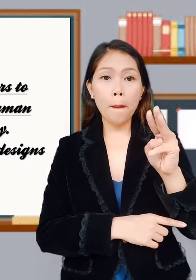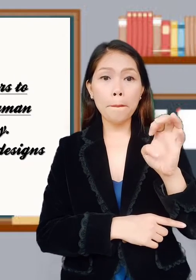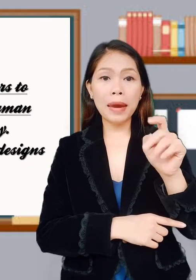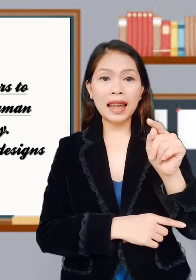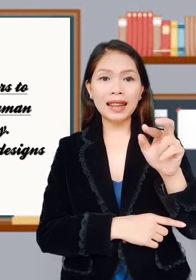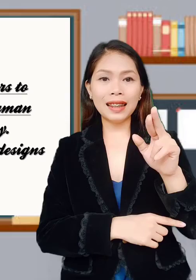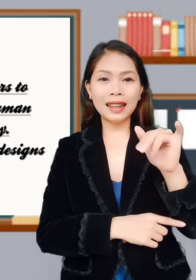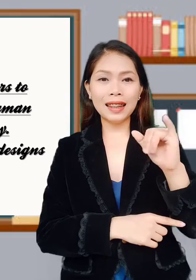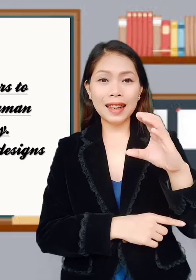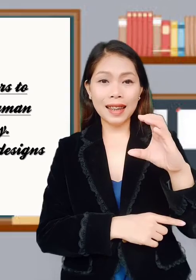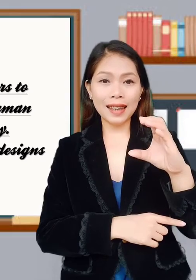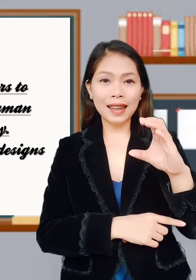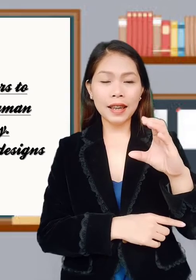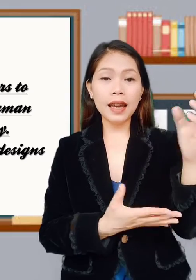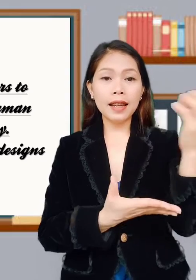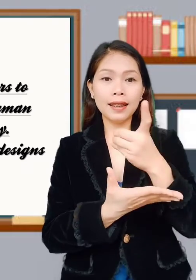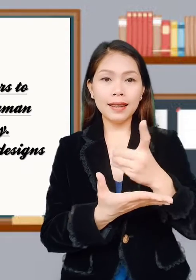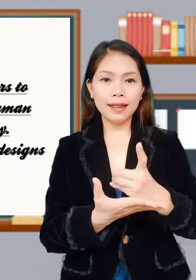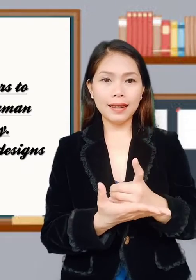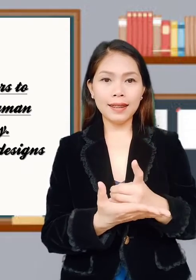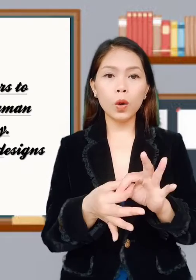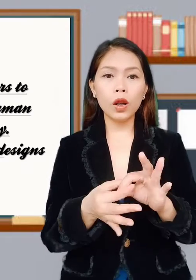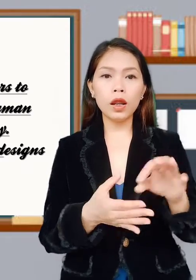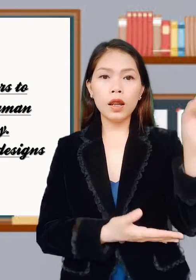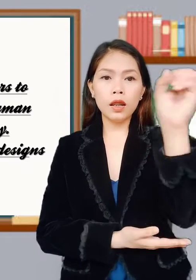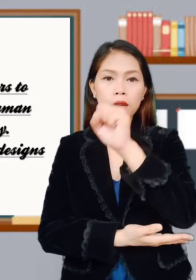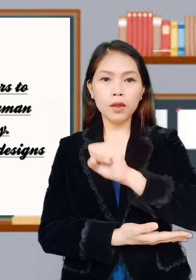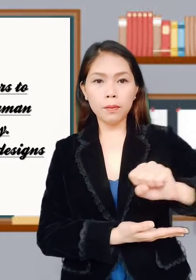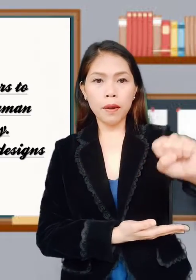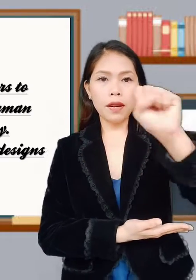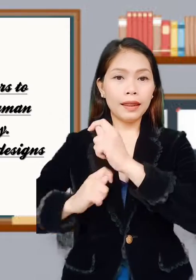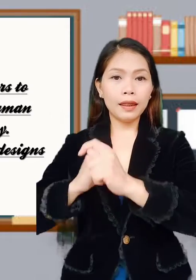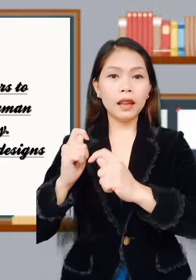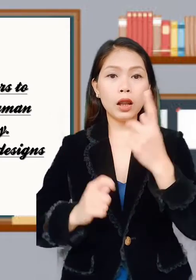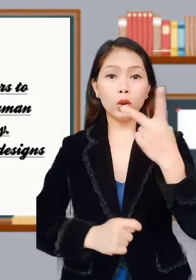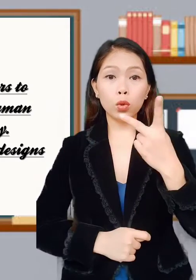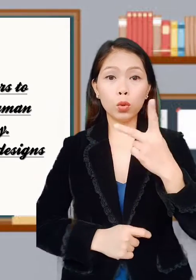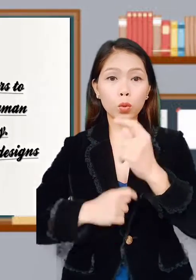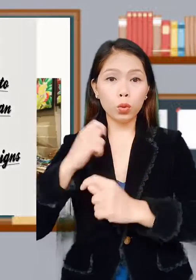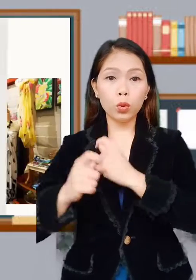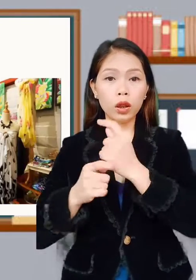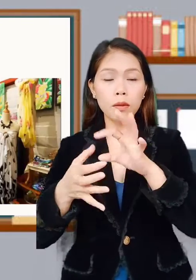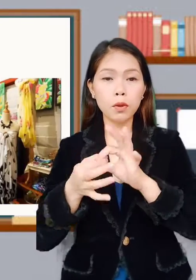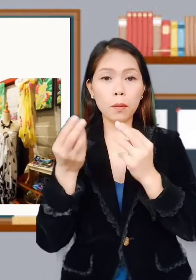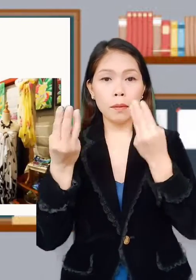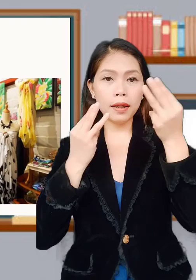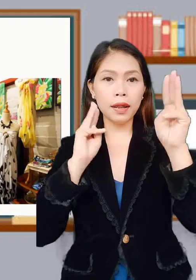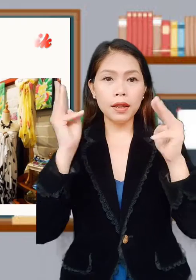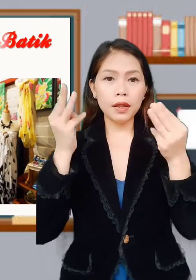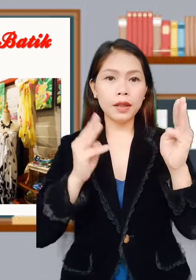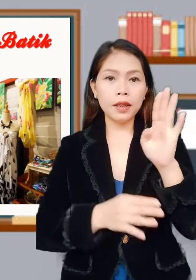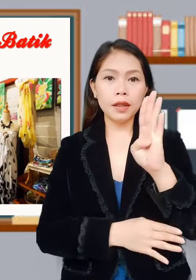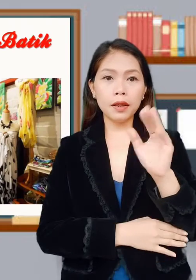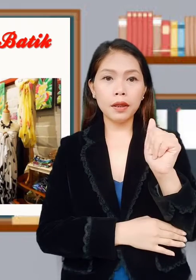or spirals. There are two types of Malaysian batik.